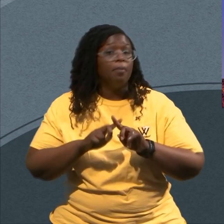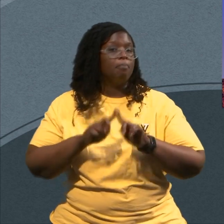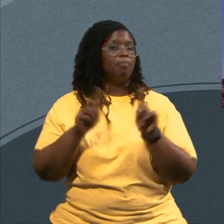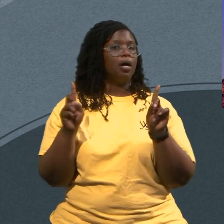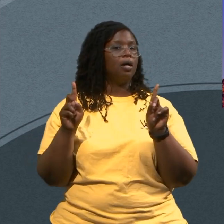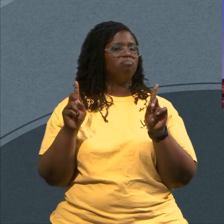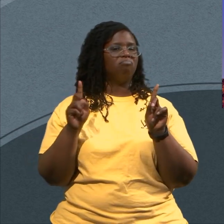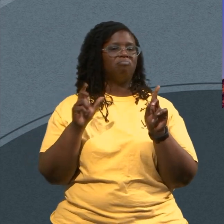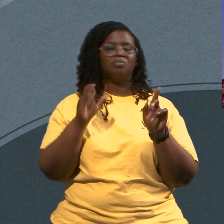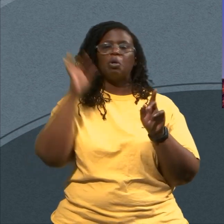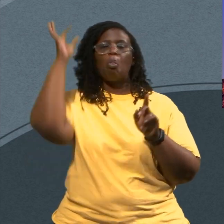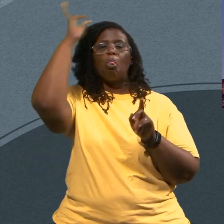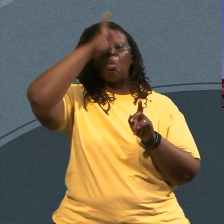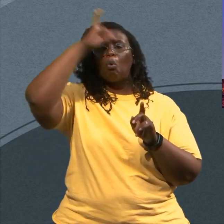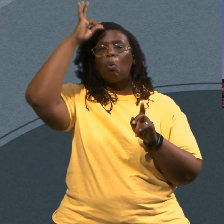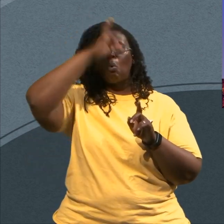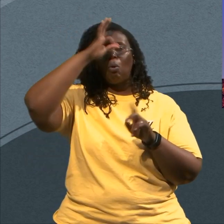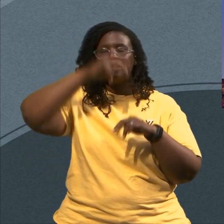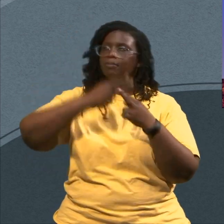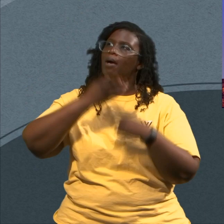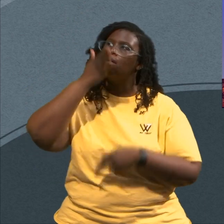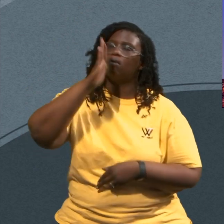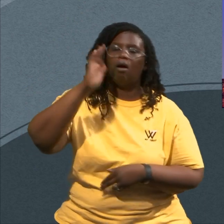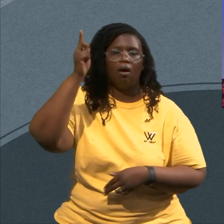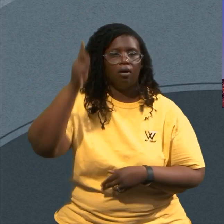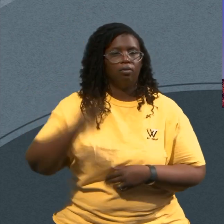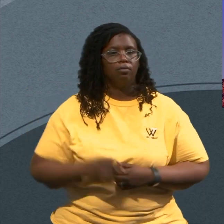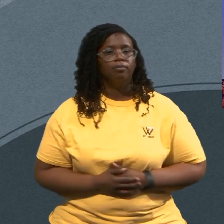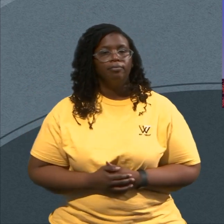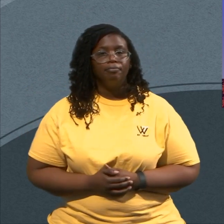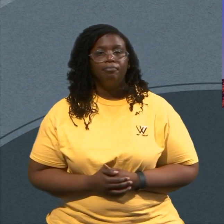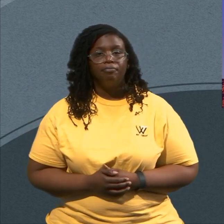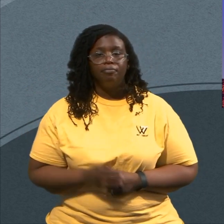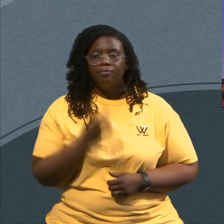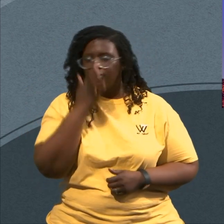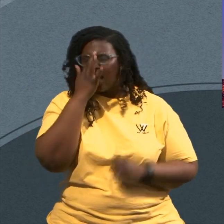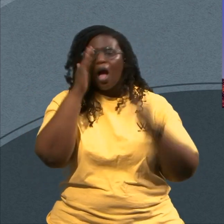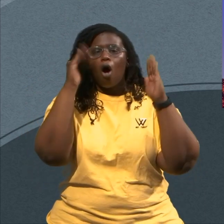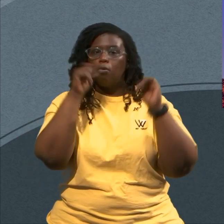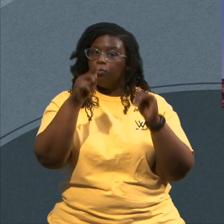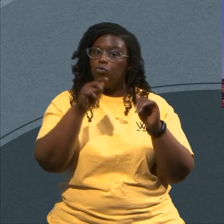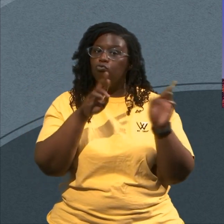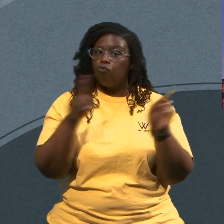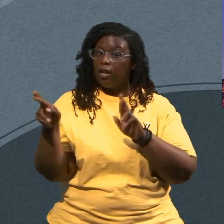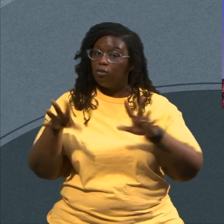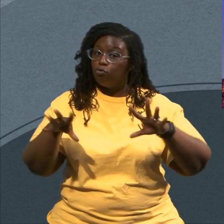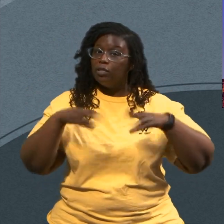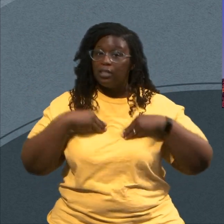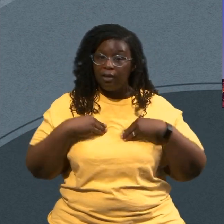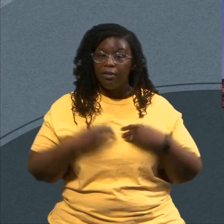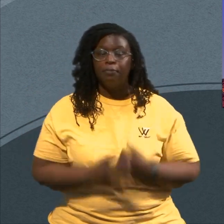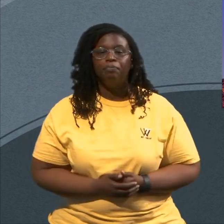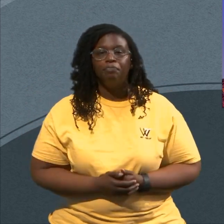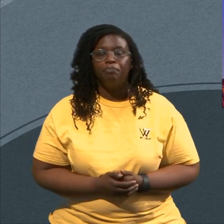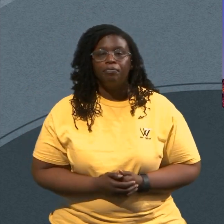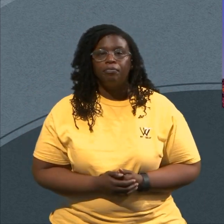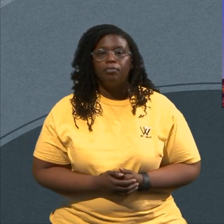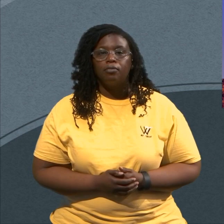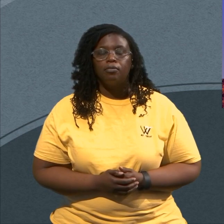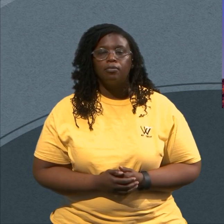Y'all Didn't Catch It You Hope Y'all Ready For This He Does Not Say Come On